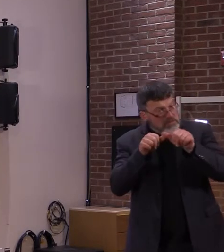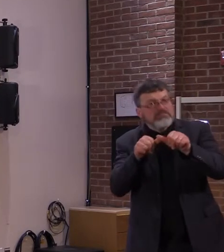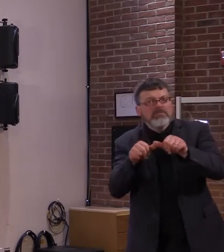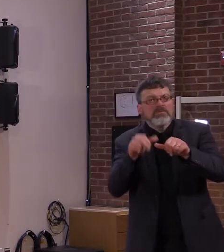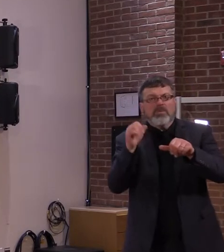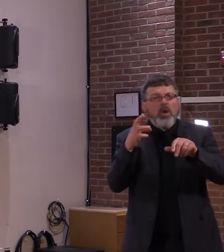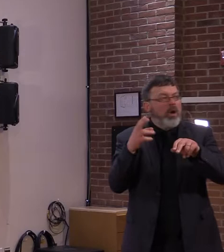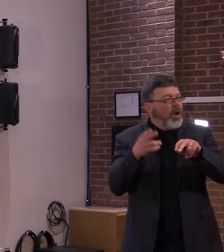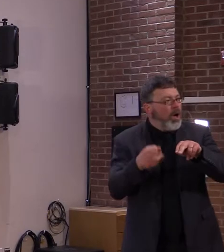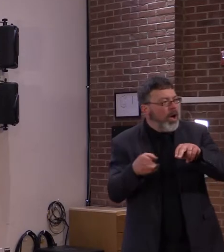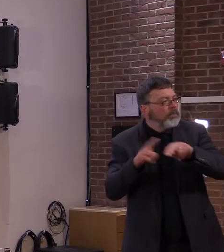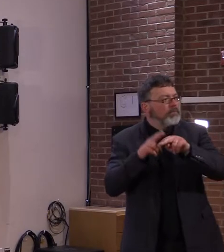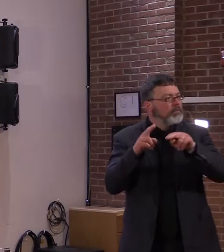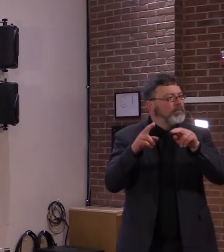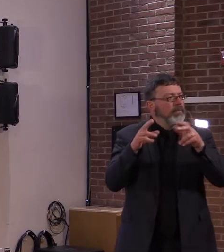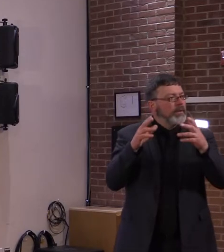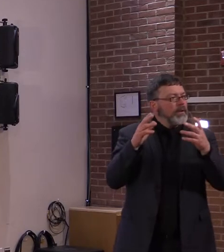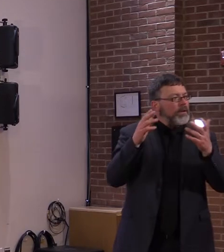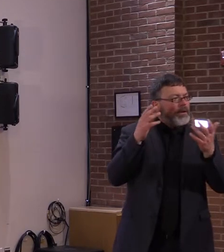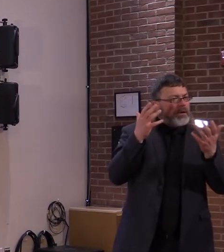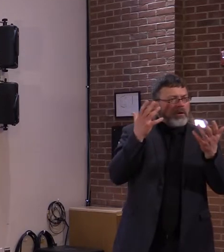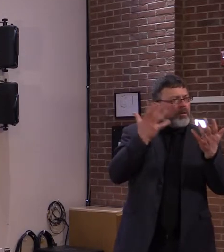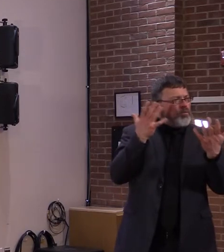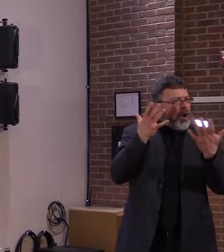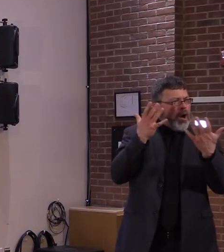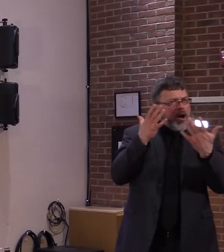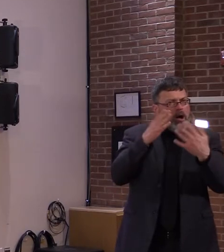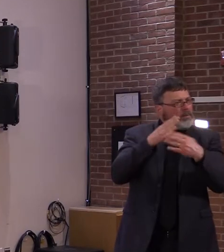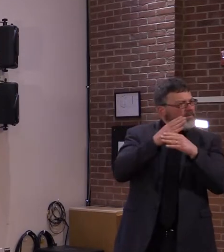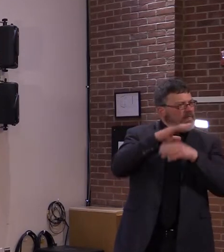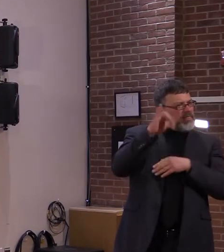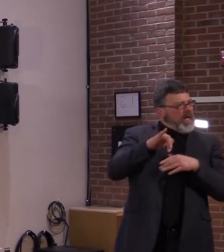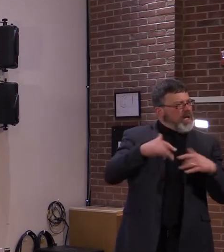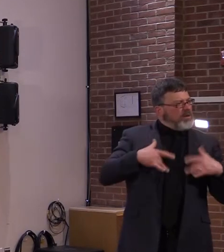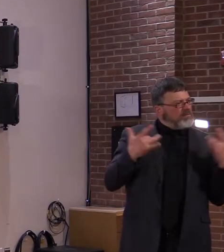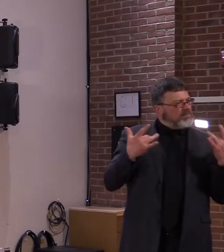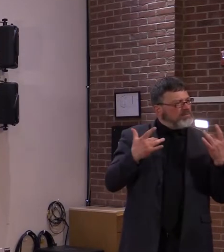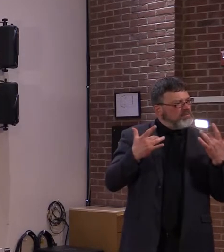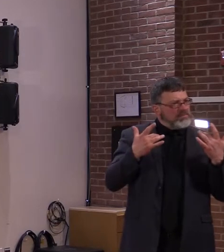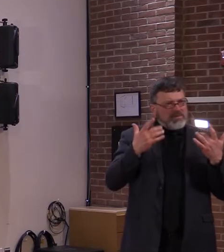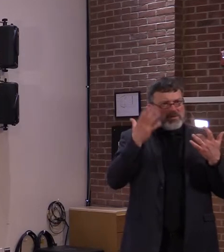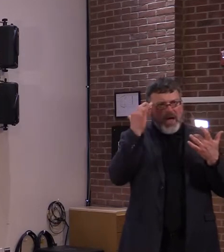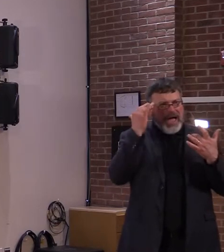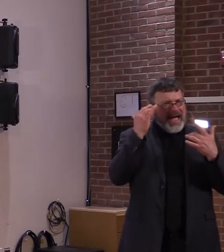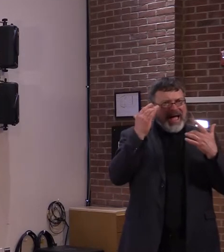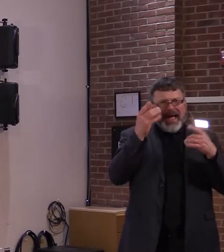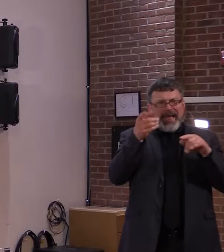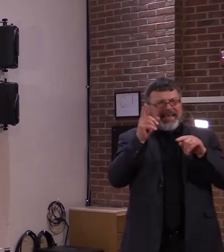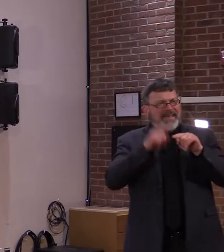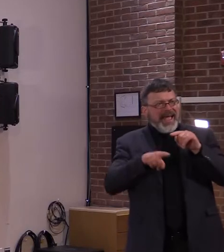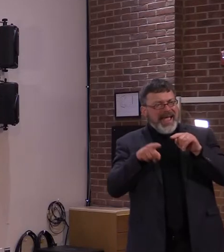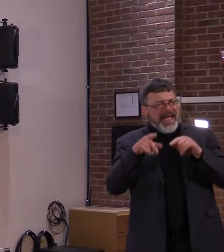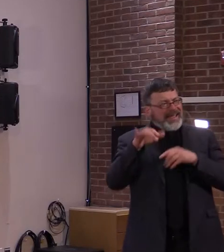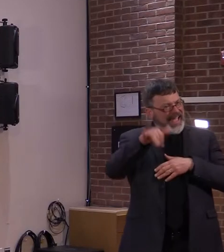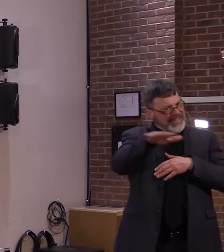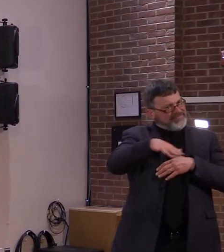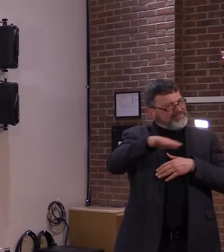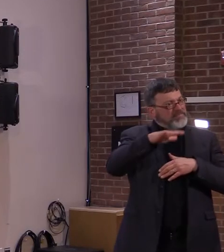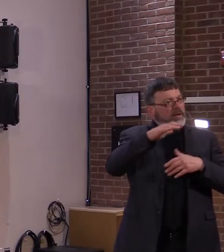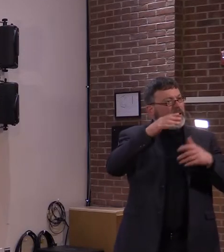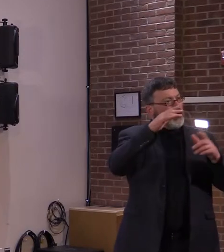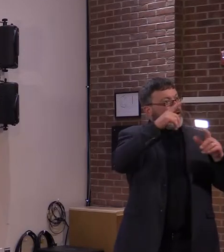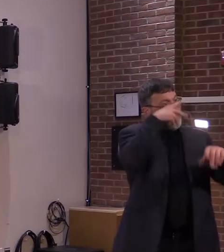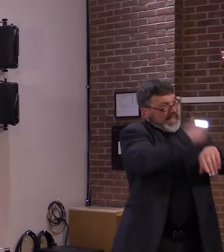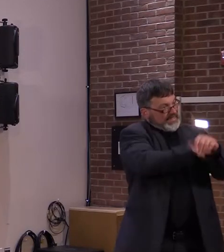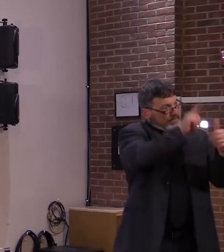accessing vaccines. We hear a lot about hesitancy, but I'm just wondering, you know, what sort of barriers are you seeing now? Sure.